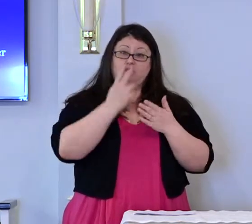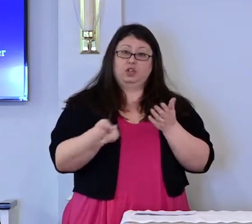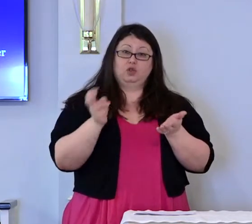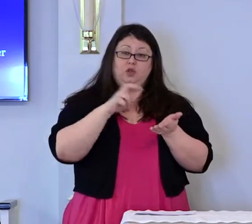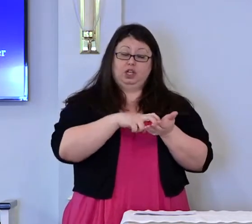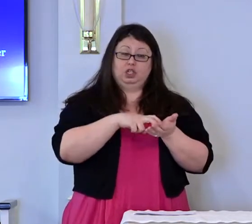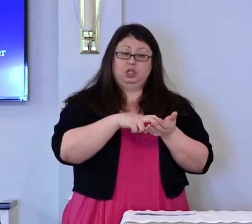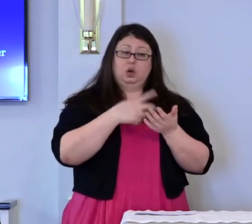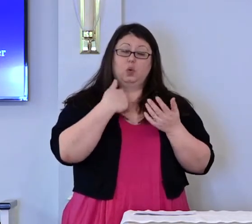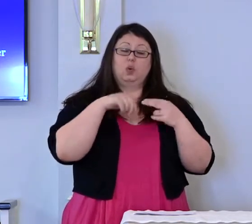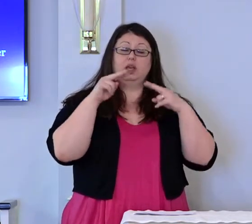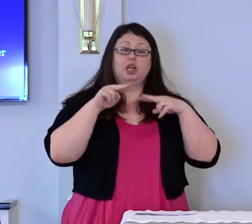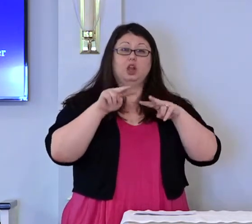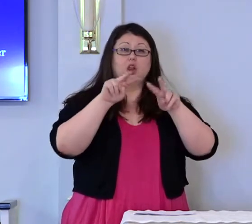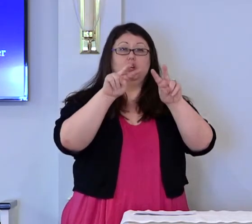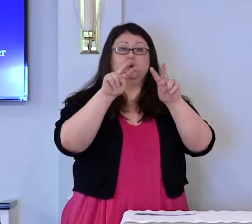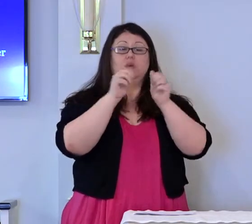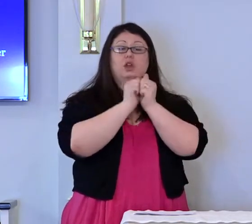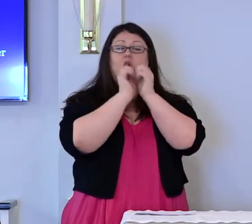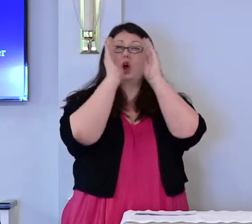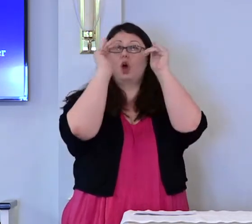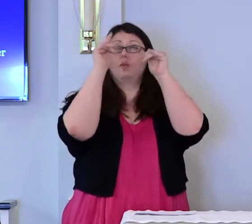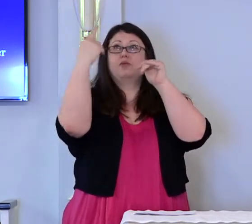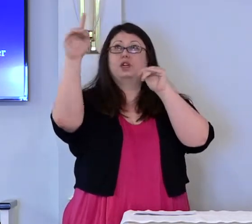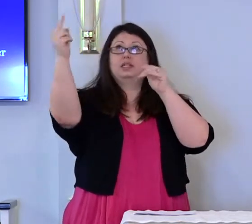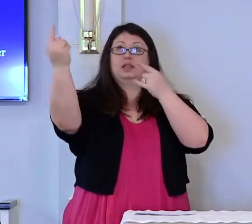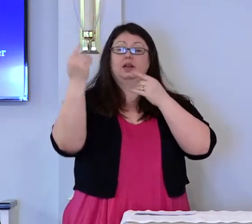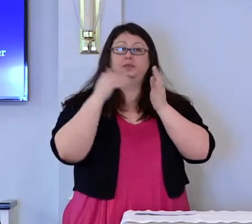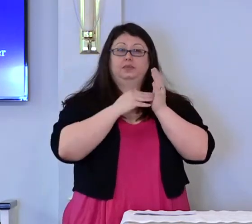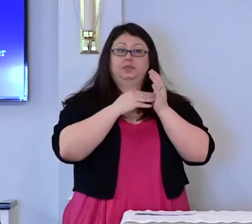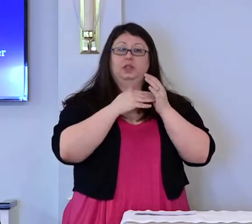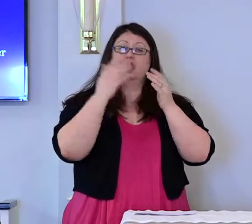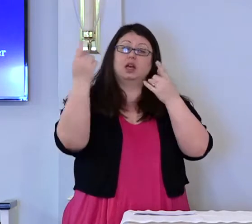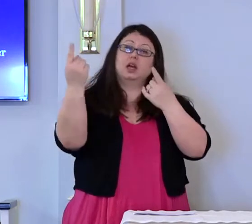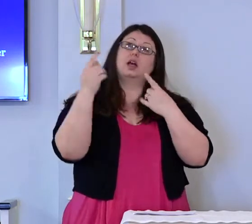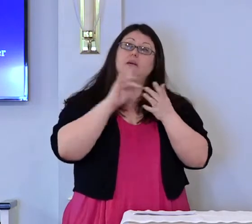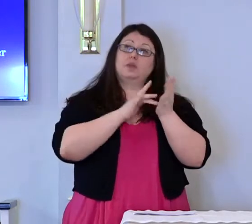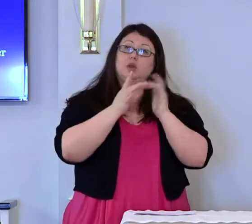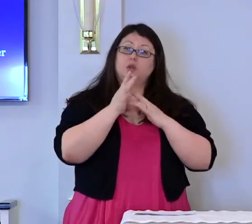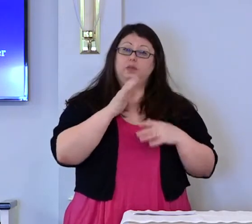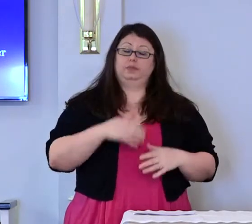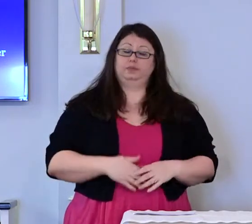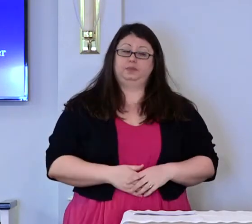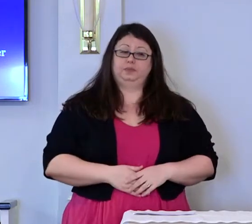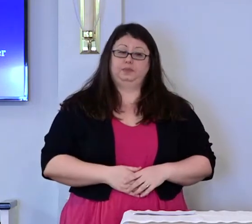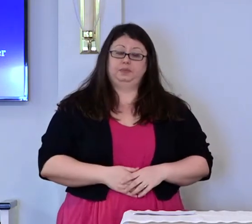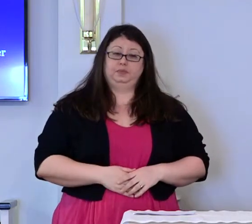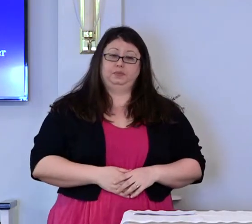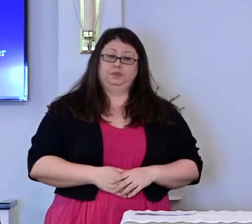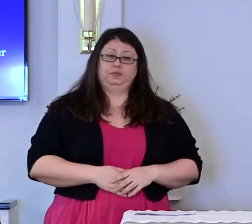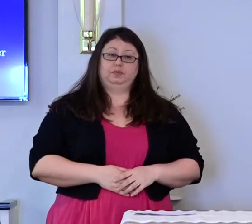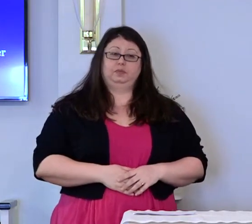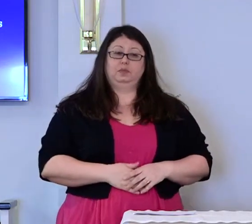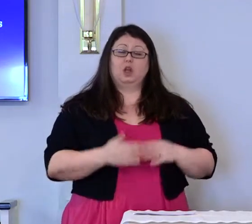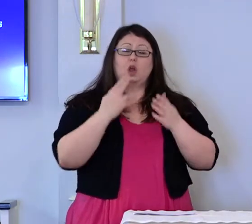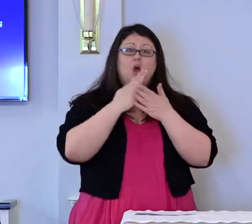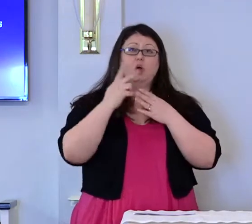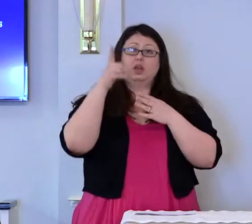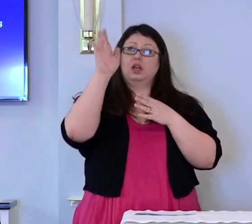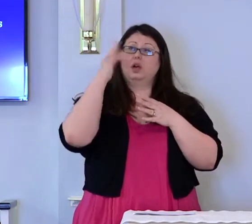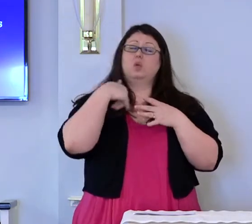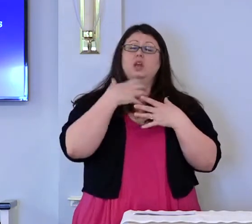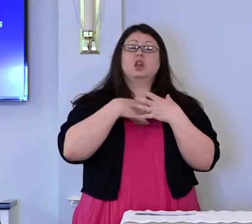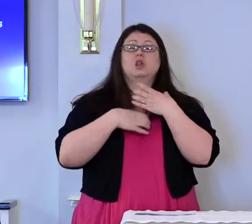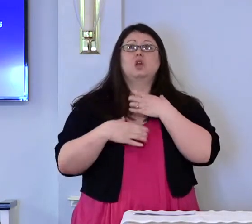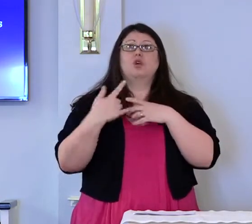We look with hope for his coming. Come, Lord Jesus. Holy God, we long